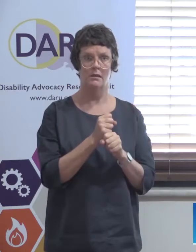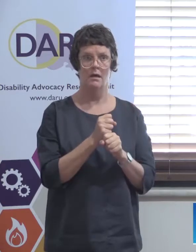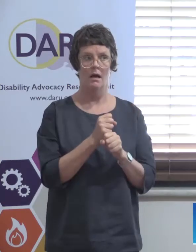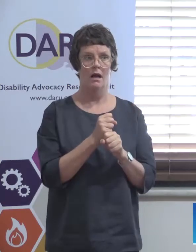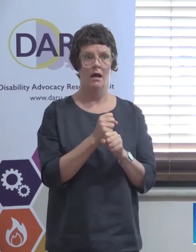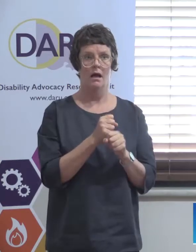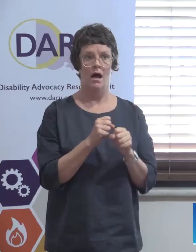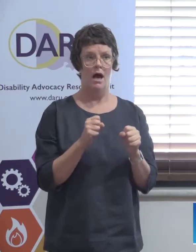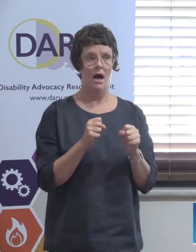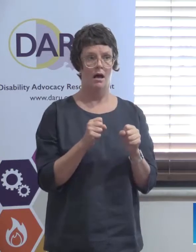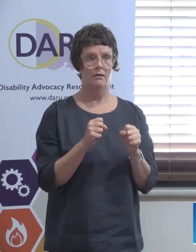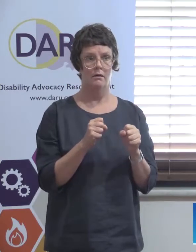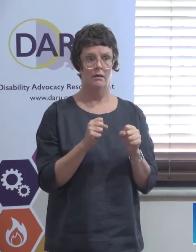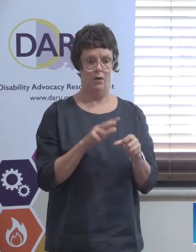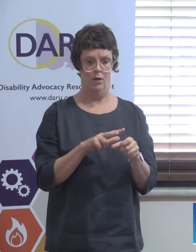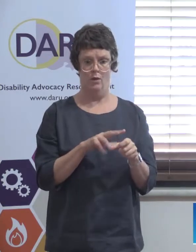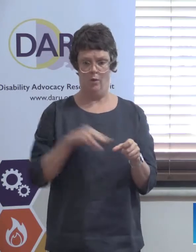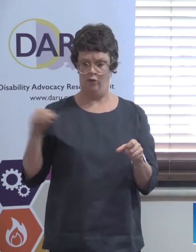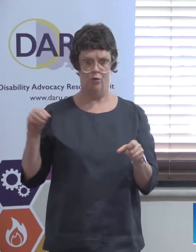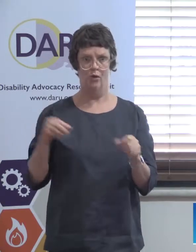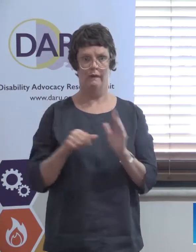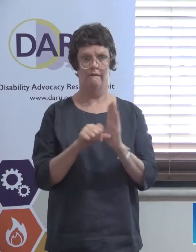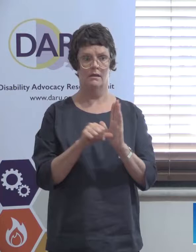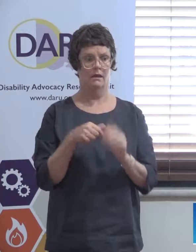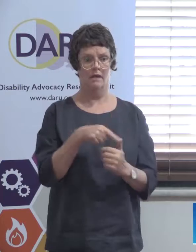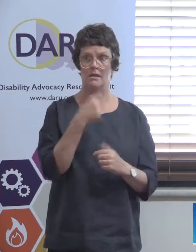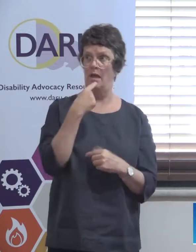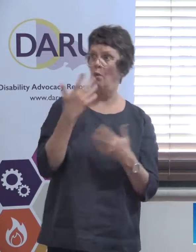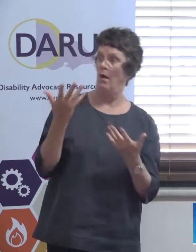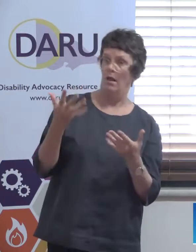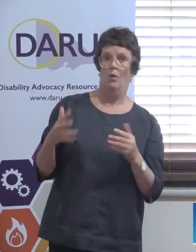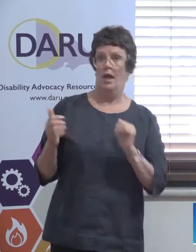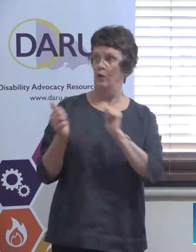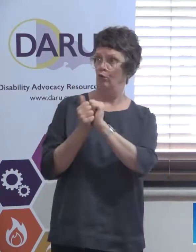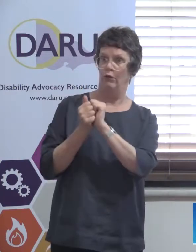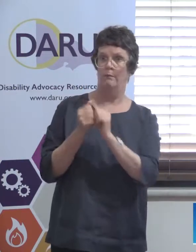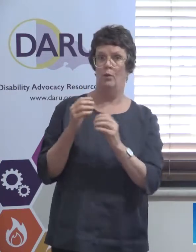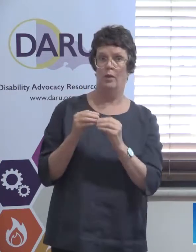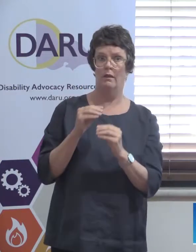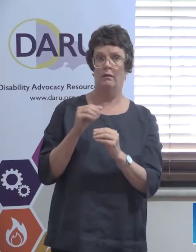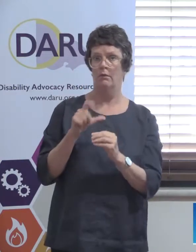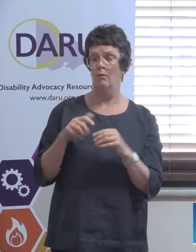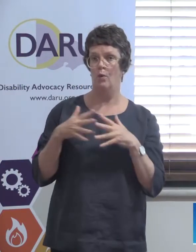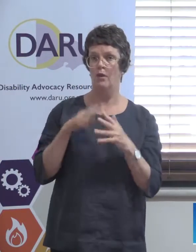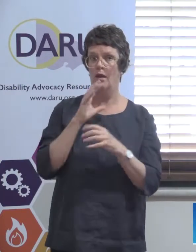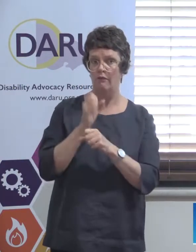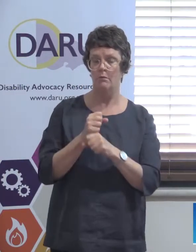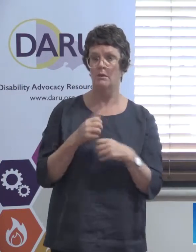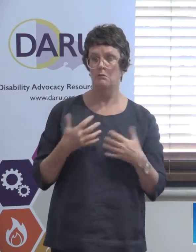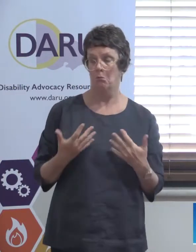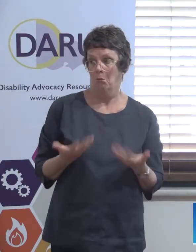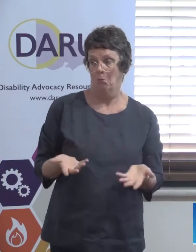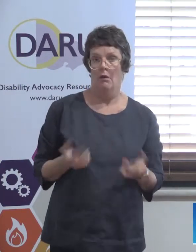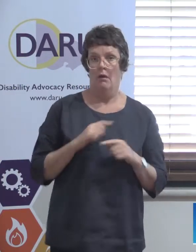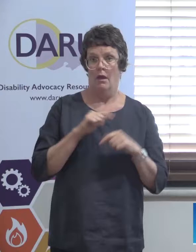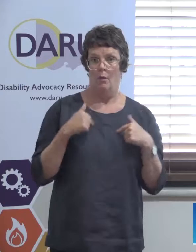bilateral agreement. We're handing the money over. You know, we're... They are all, of course, winding up their disability departments. So, everybody who